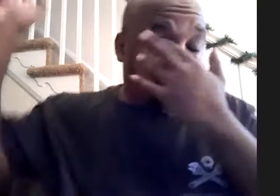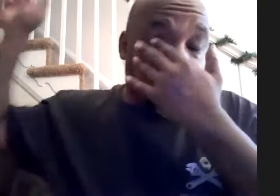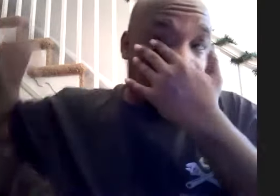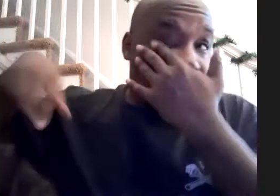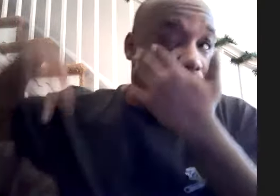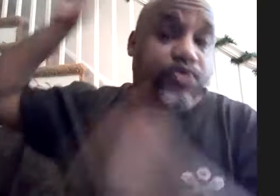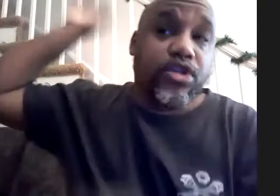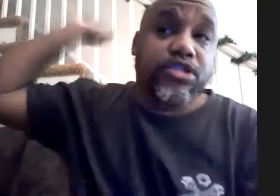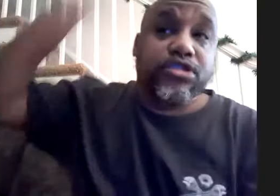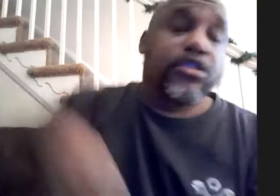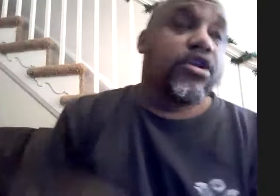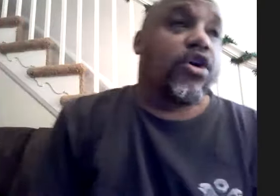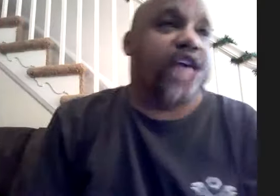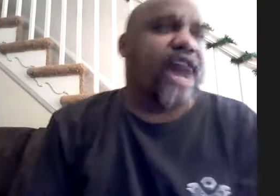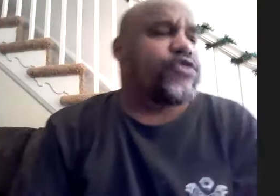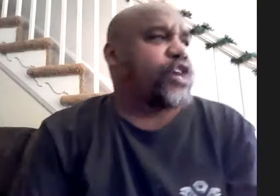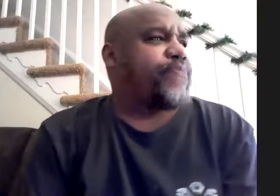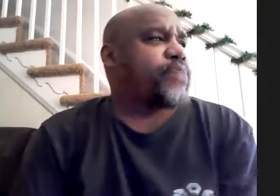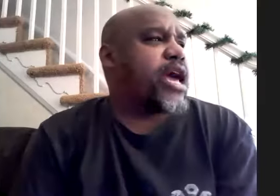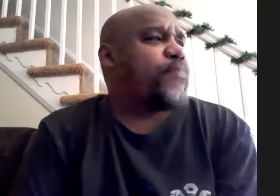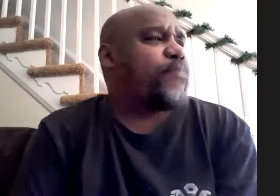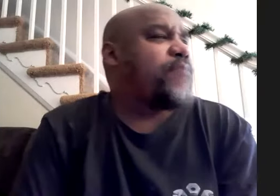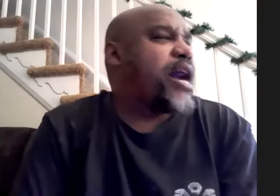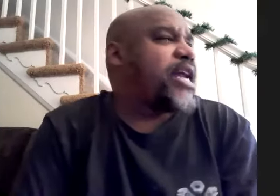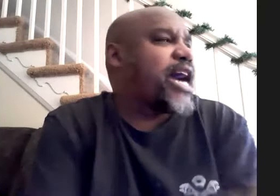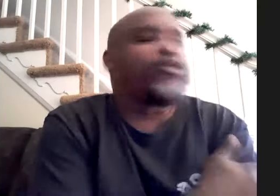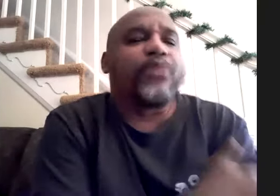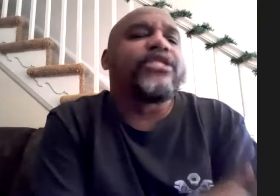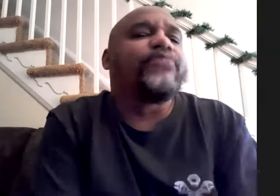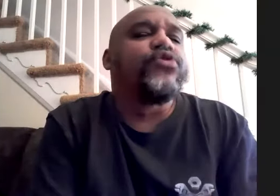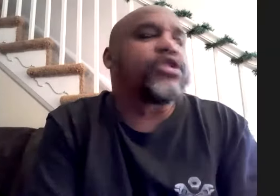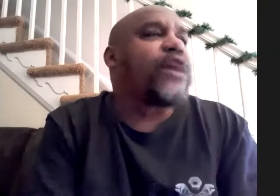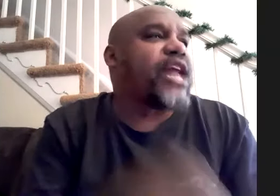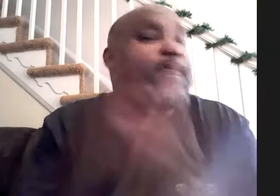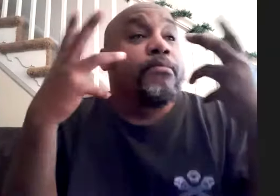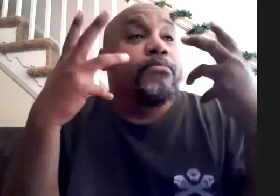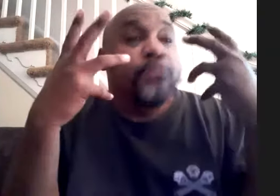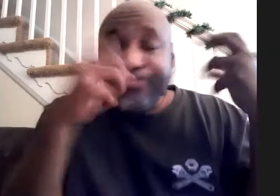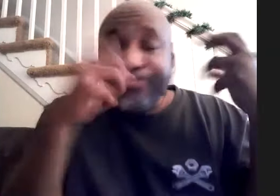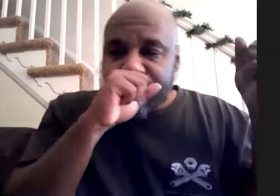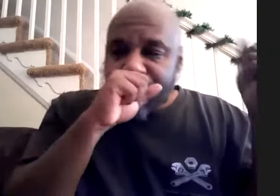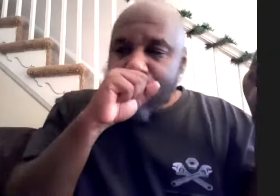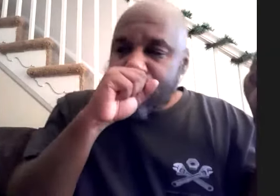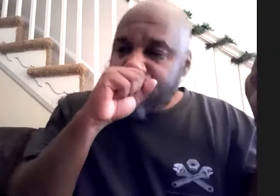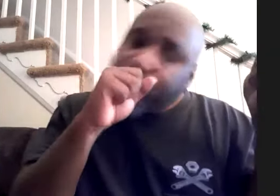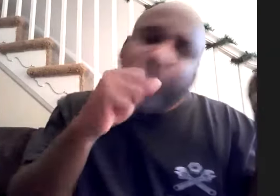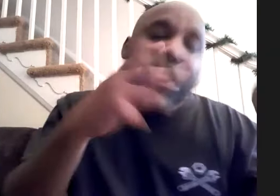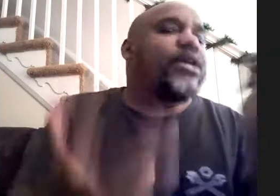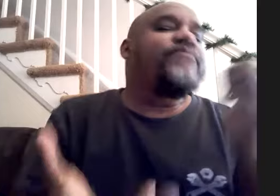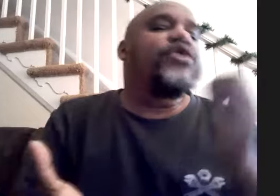four seven which was on calvert street and i played behind a guy he's playing some blues stuff and i excuse me i played musically